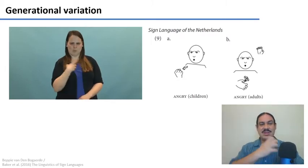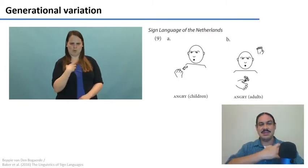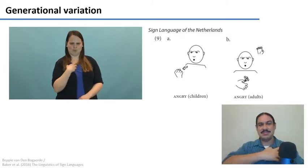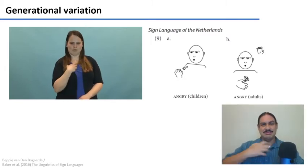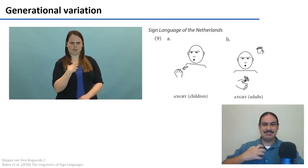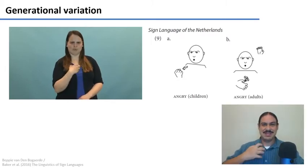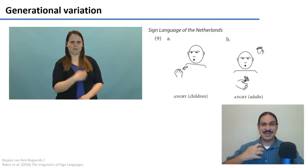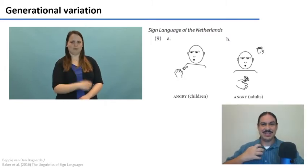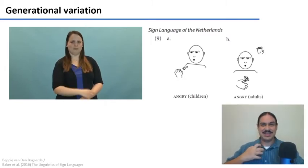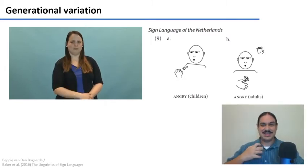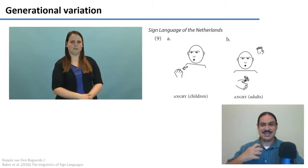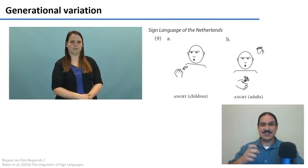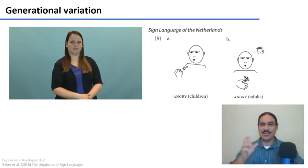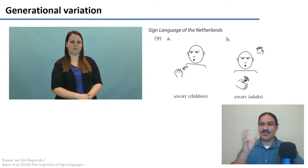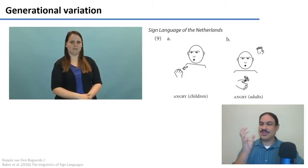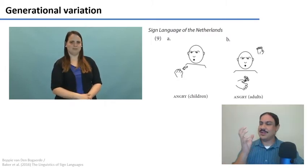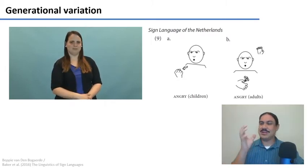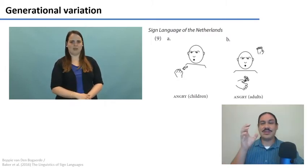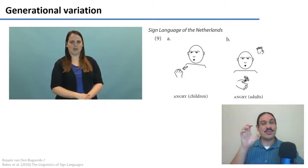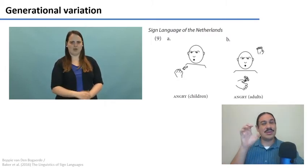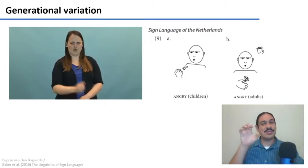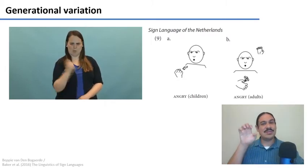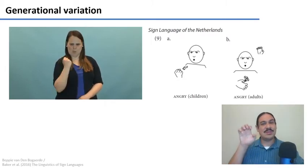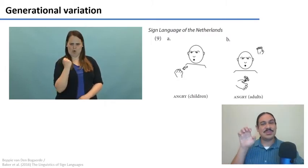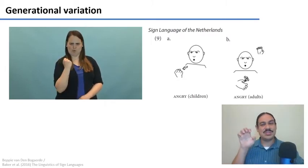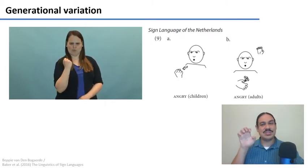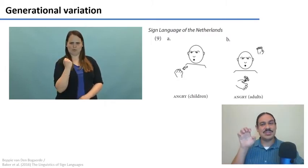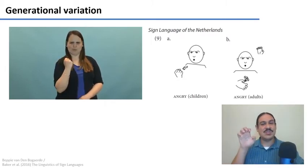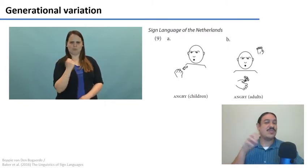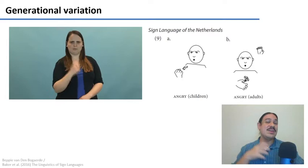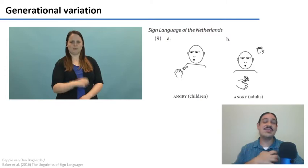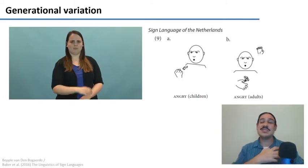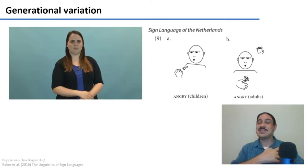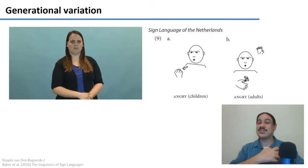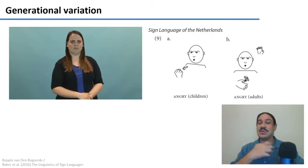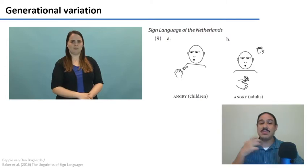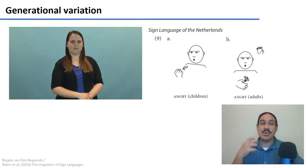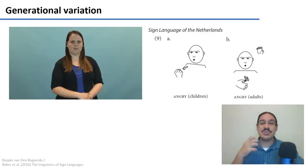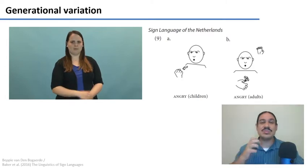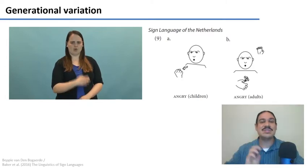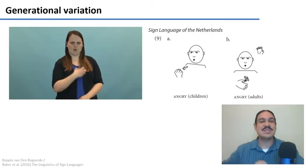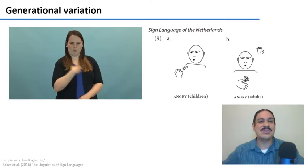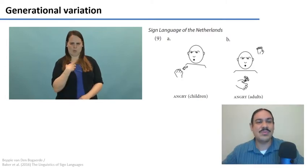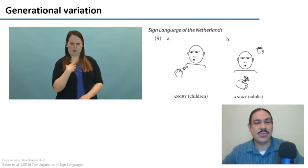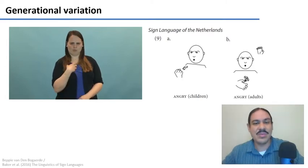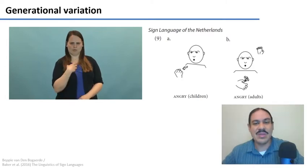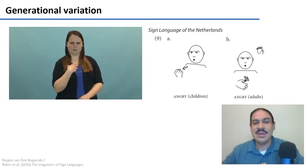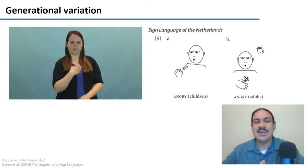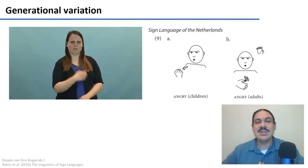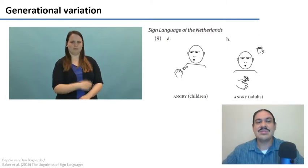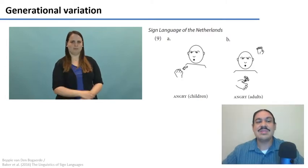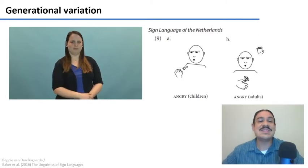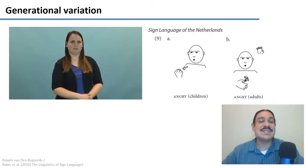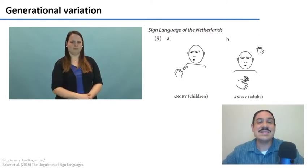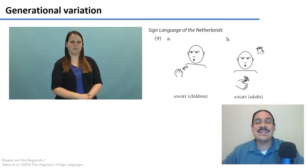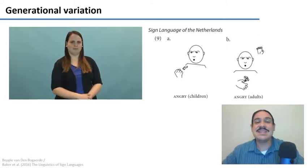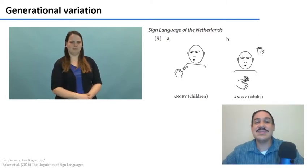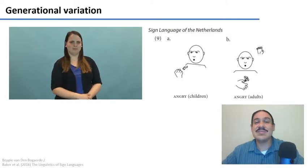like this with different positions of your fingers different motions and so forth so this is a difference